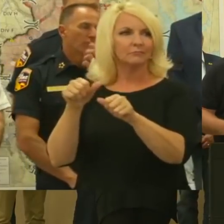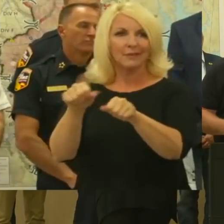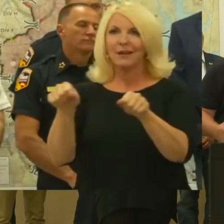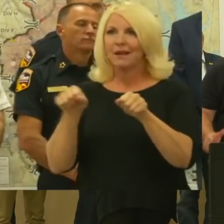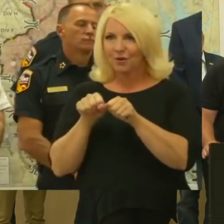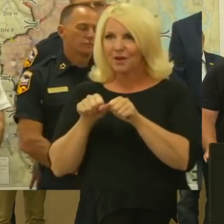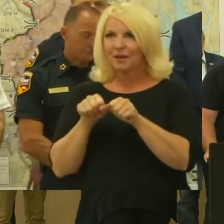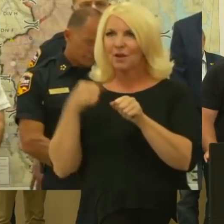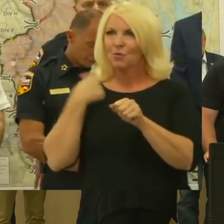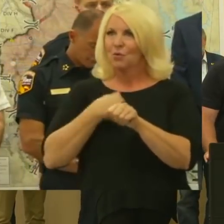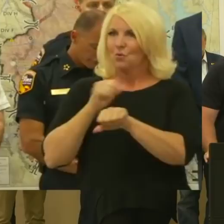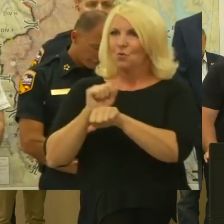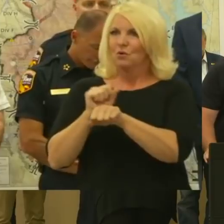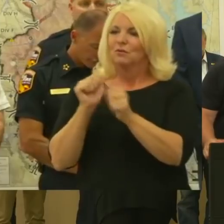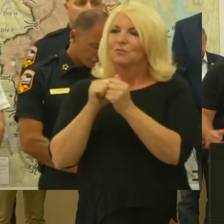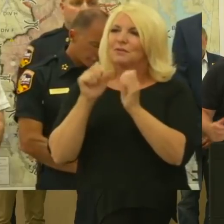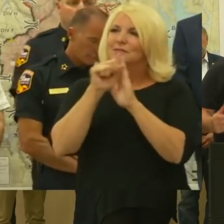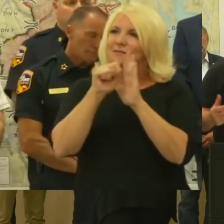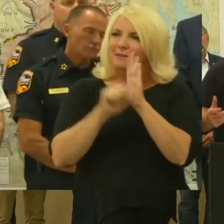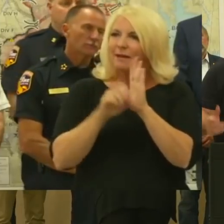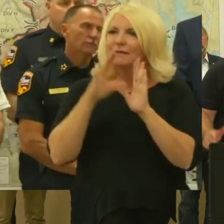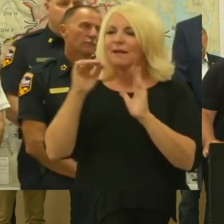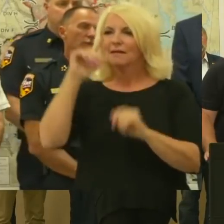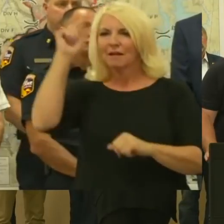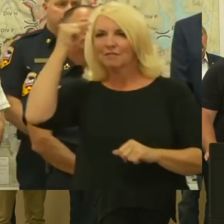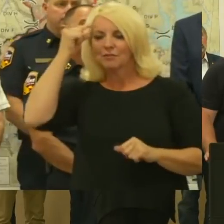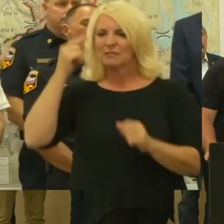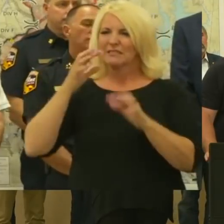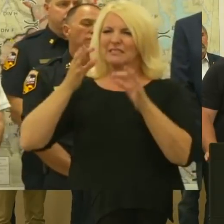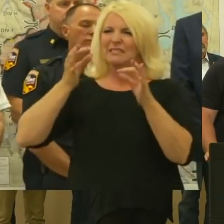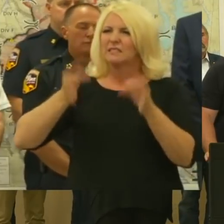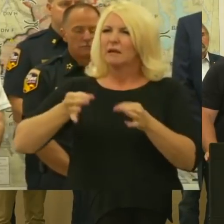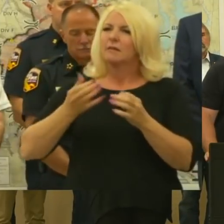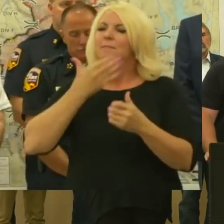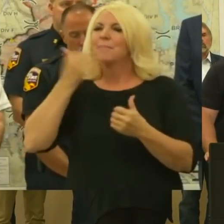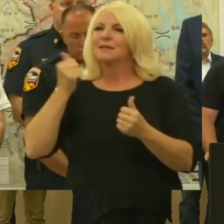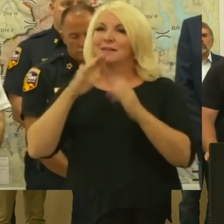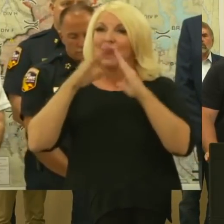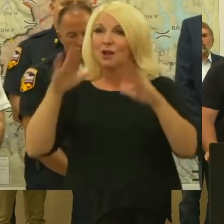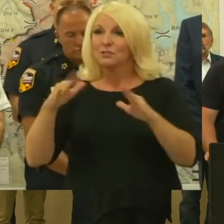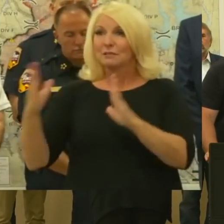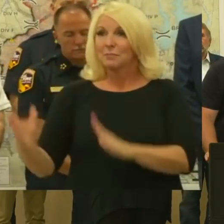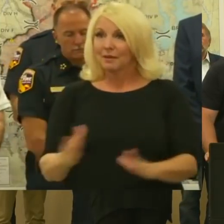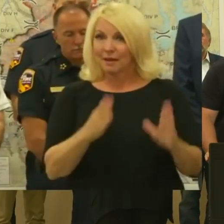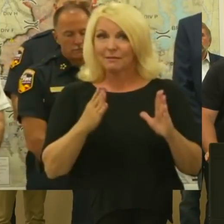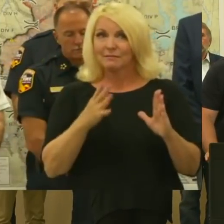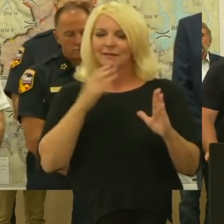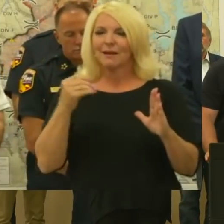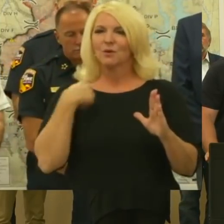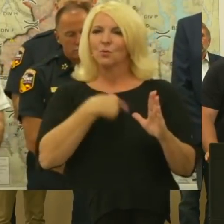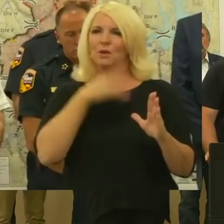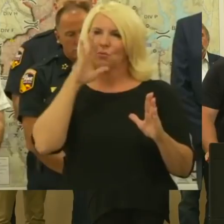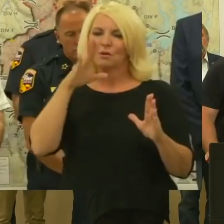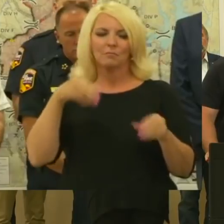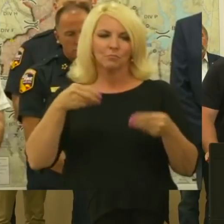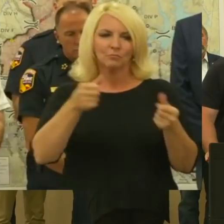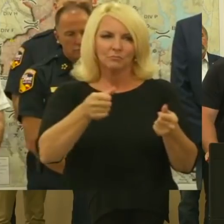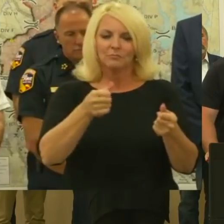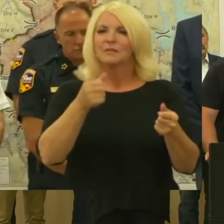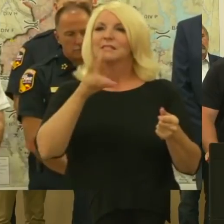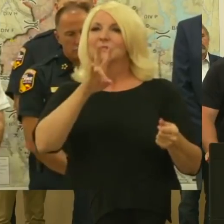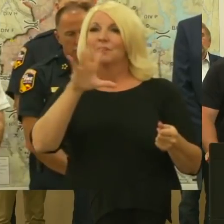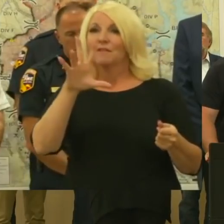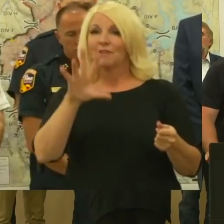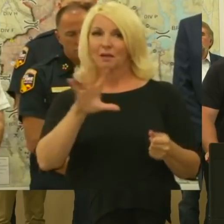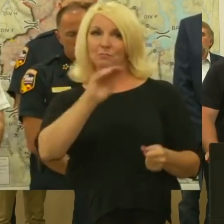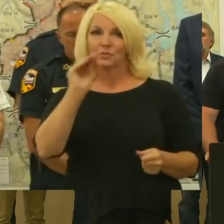We're working with the state and local government to determine the best housing plan. Plus, we'll contribute 75 percent of the costs for